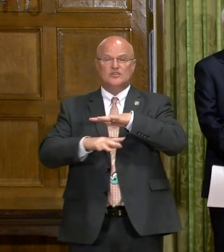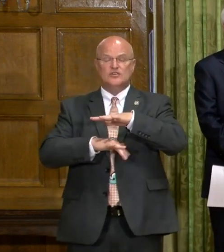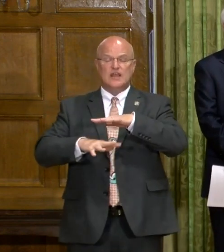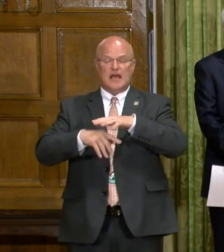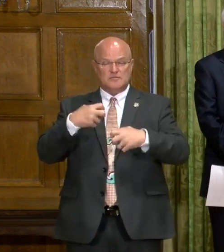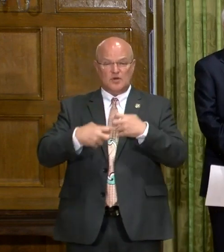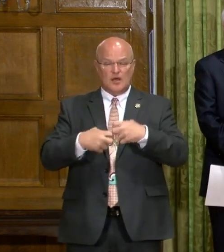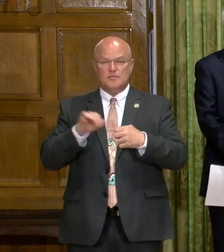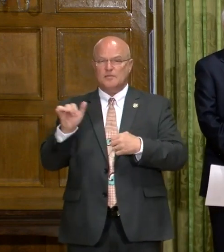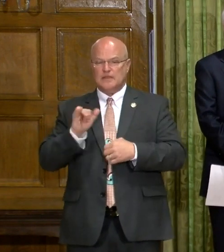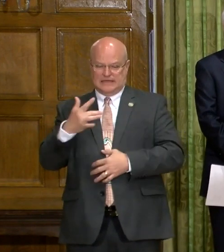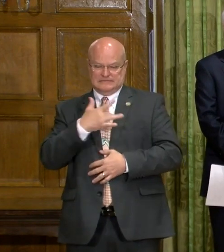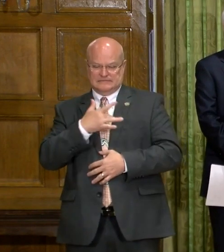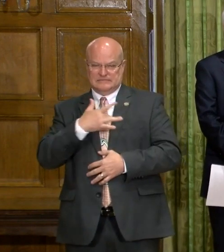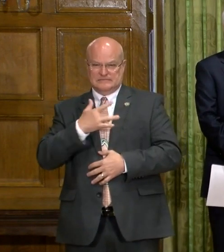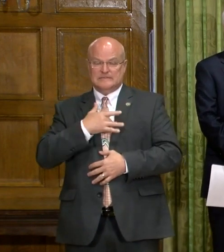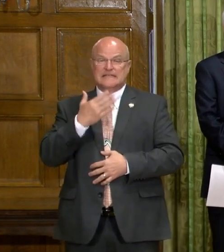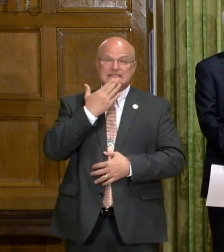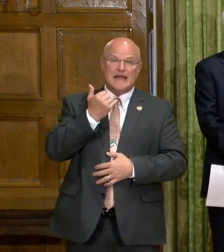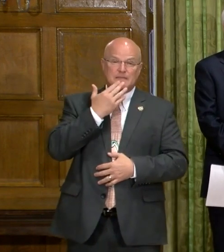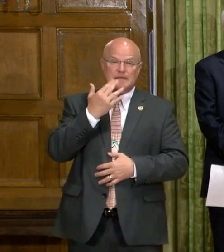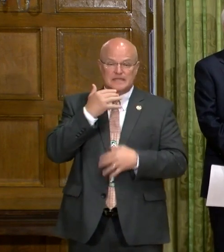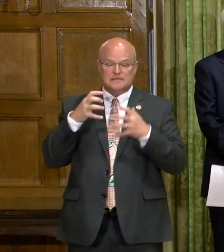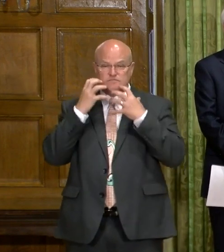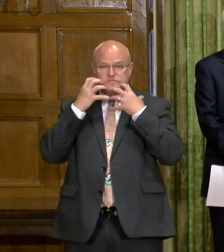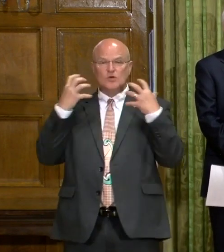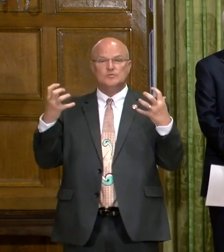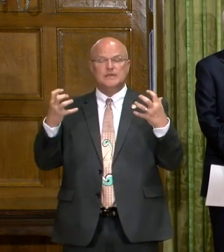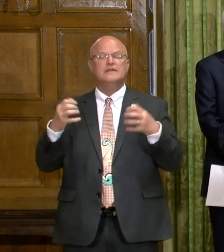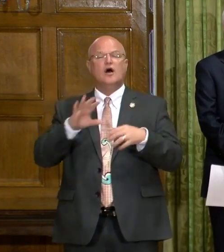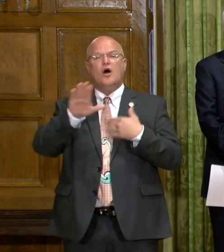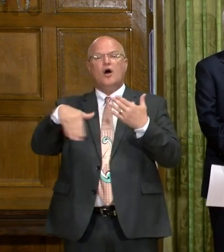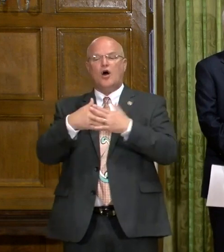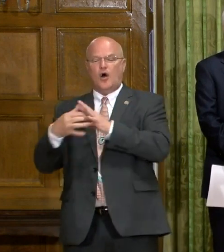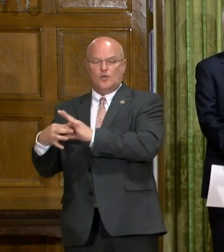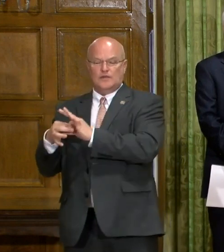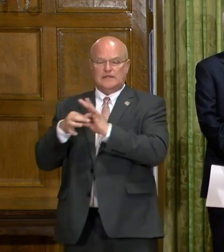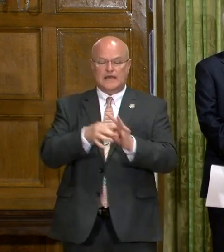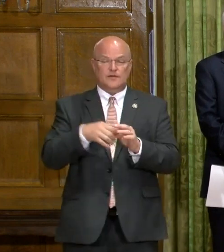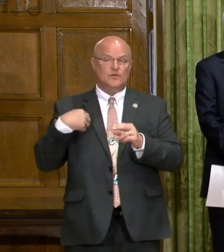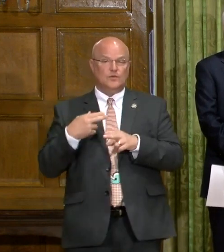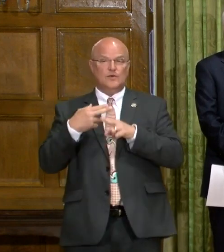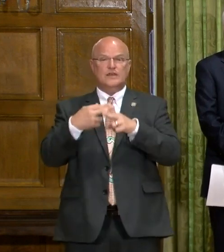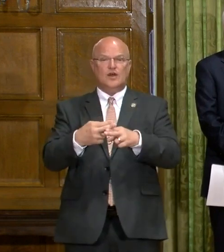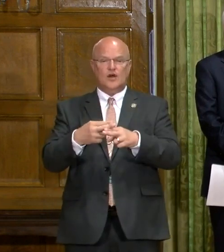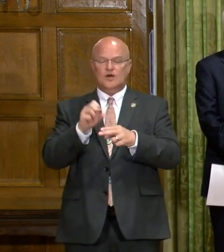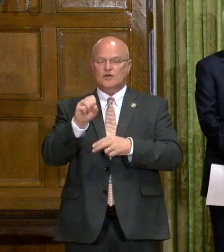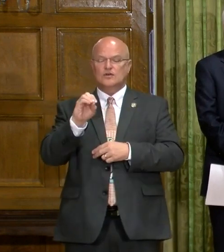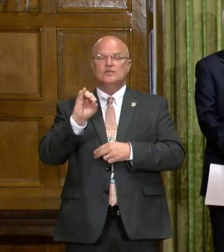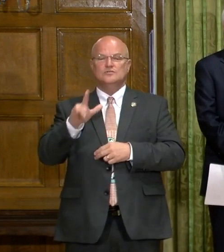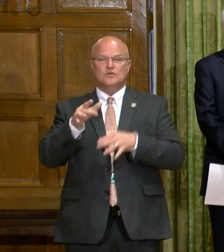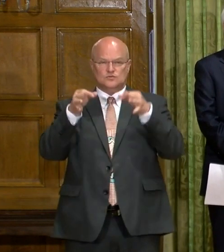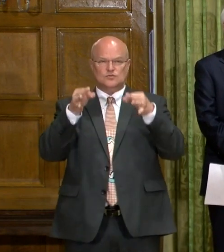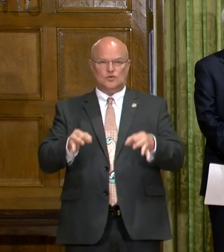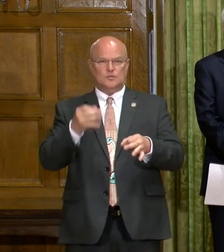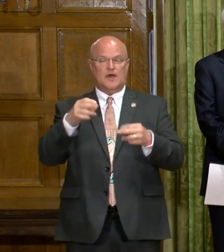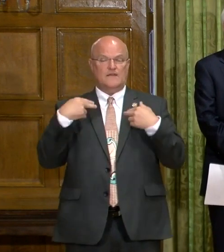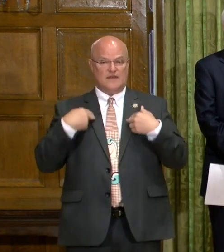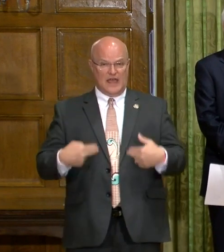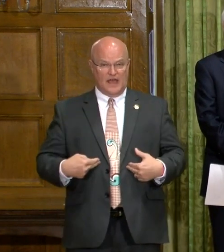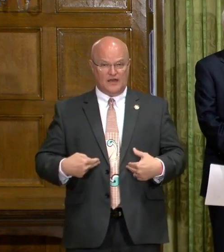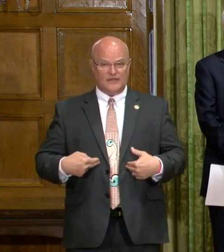such as hypertension, diabetes, and obesity are all related to what we call the social determinants of health.